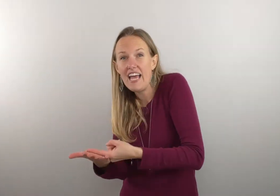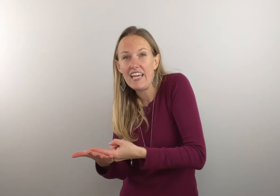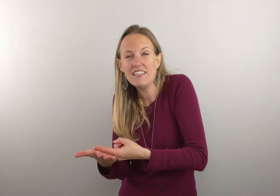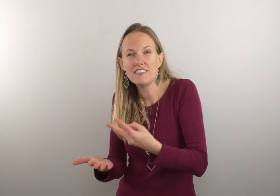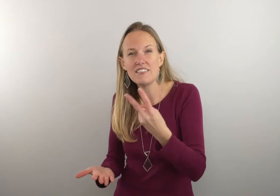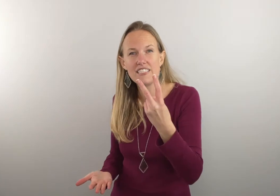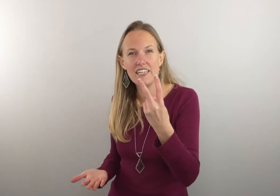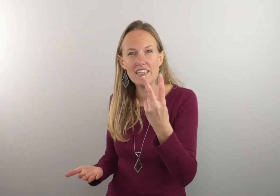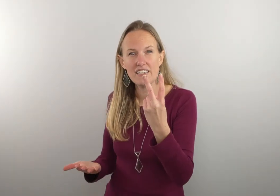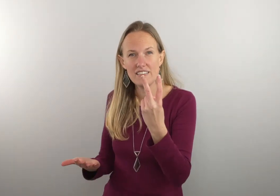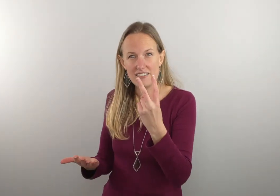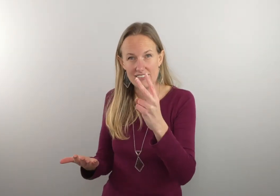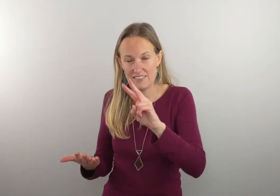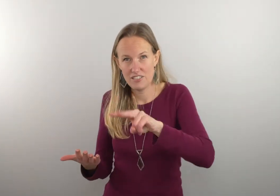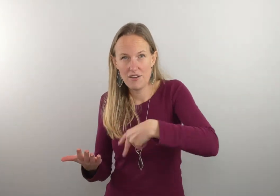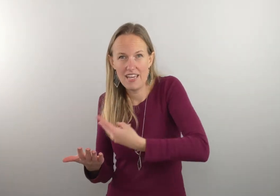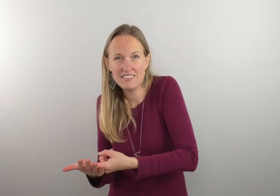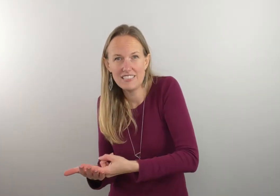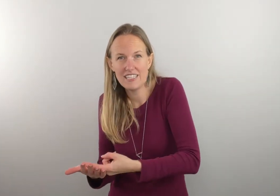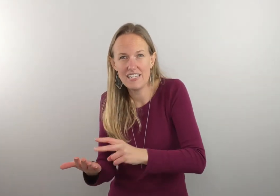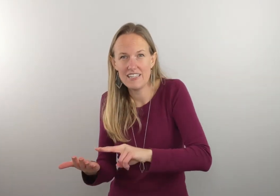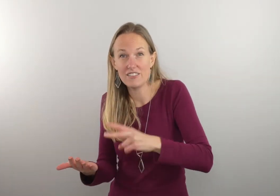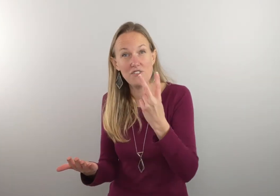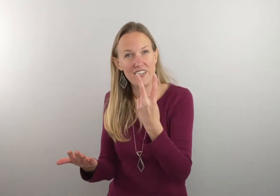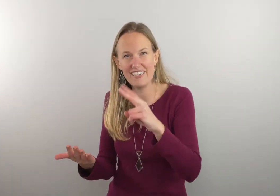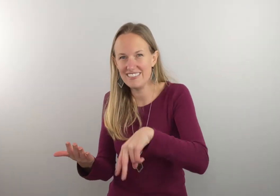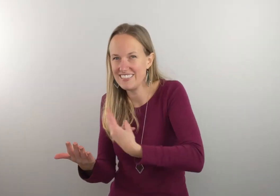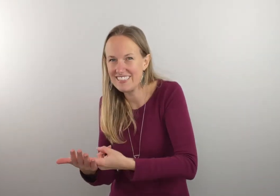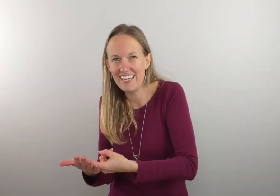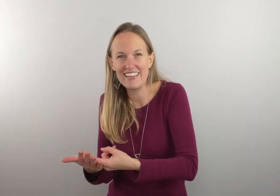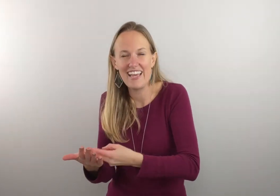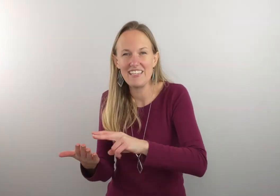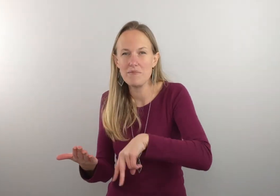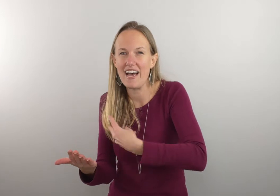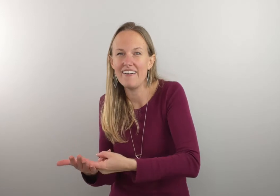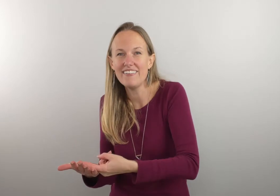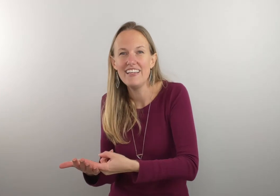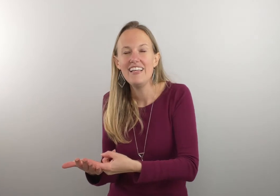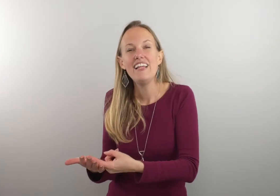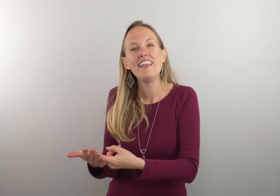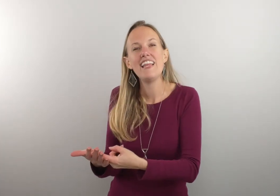so you're taking two hands and just kind of or two fingers and just kind of laying them down lay